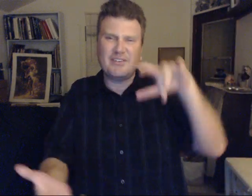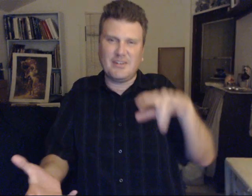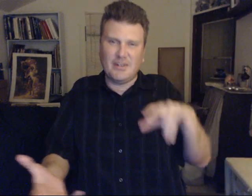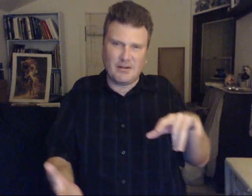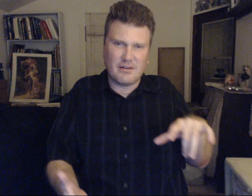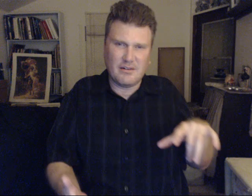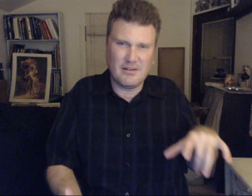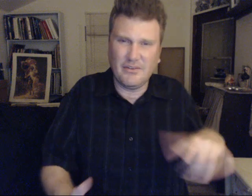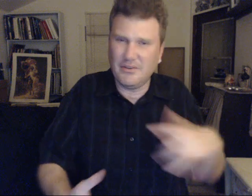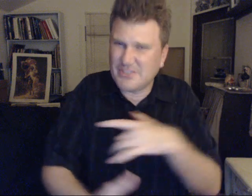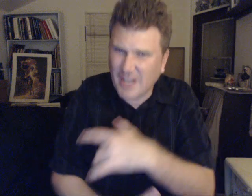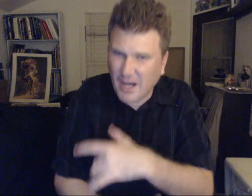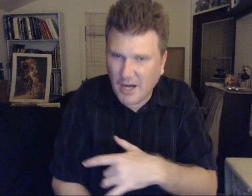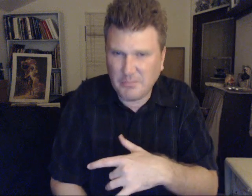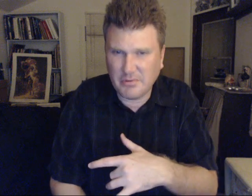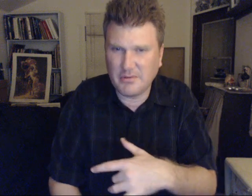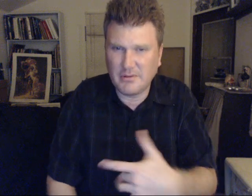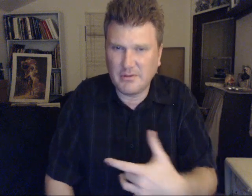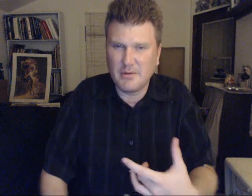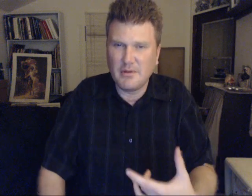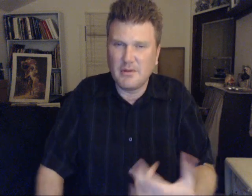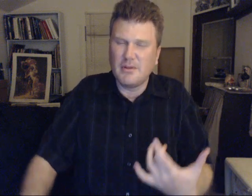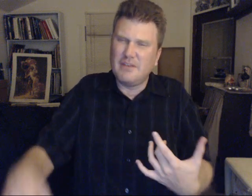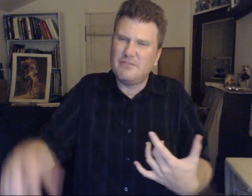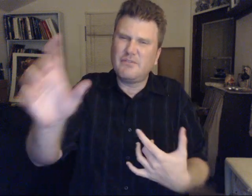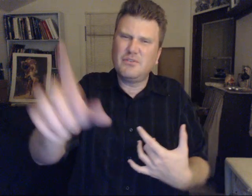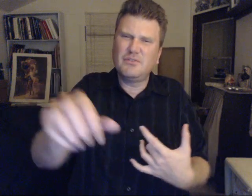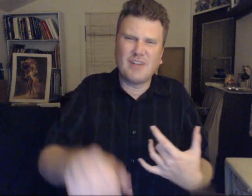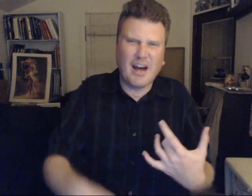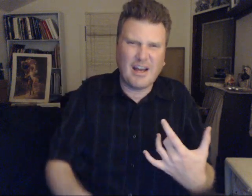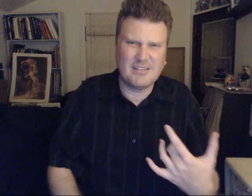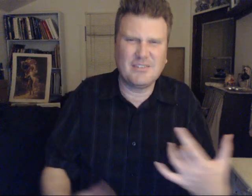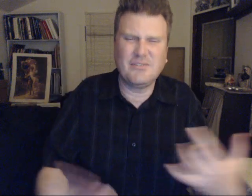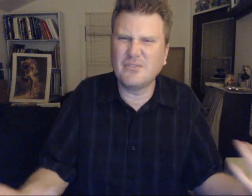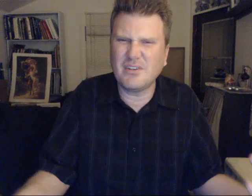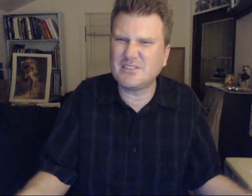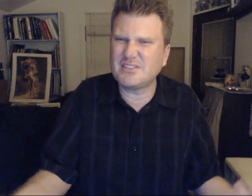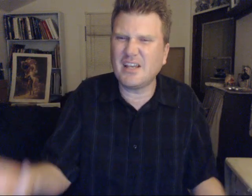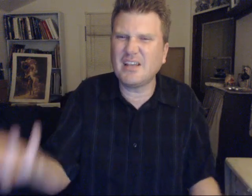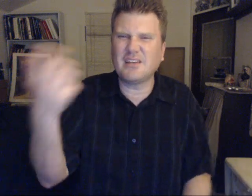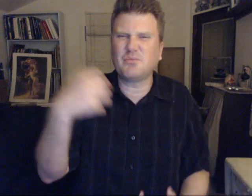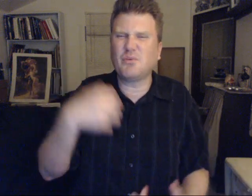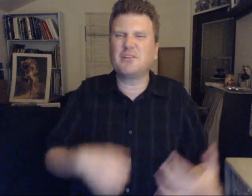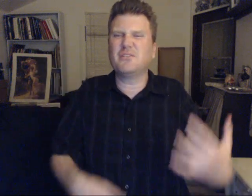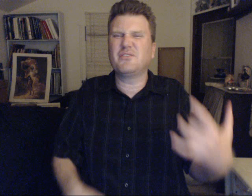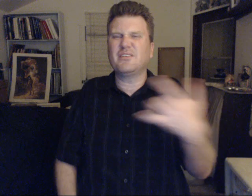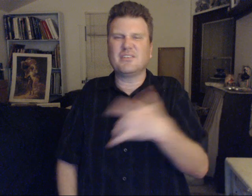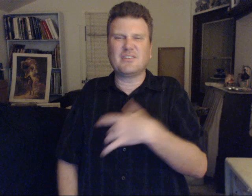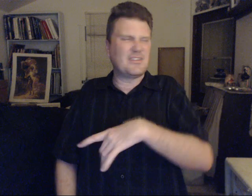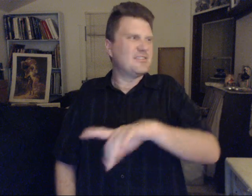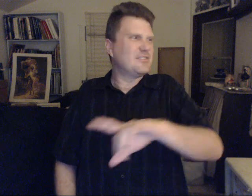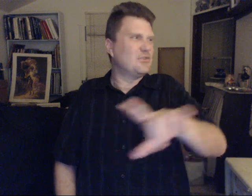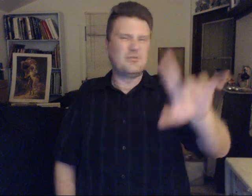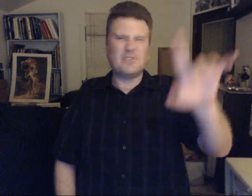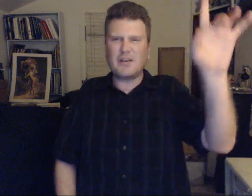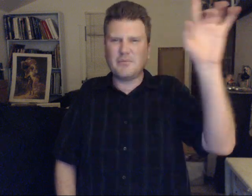here. Their job. Even if you deny it. Even if deny it. deny it. That whatever. These things exist. you. Take them.